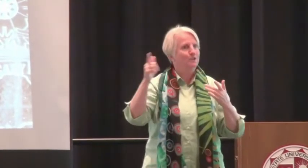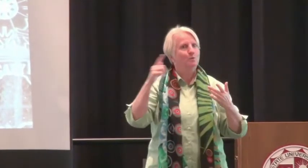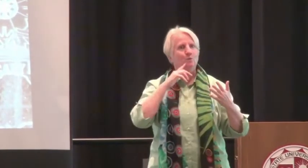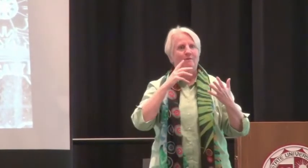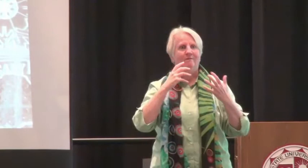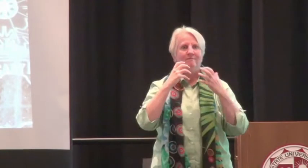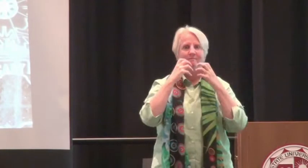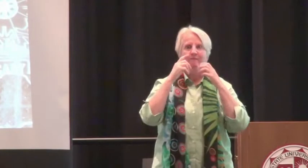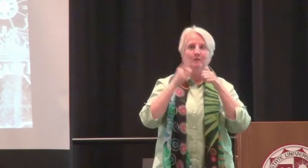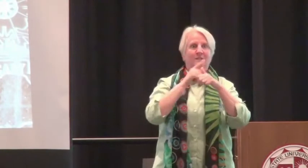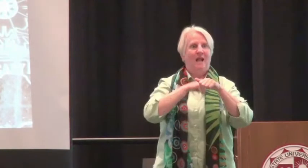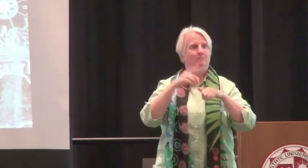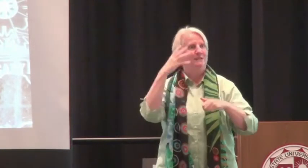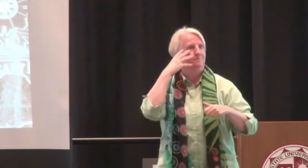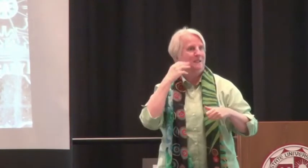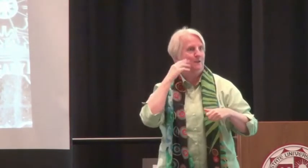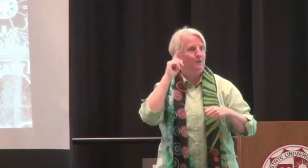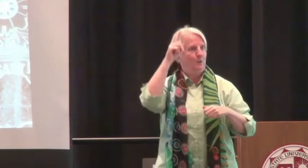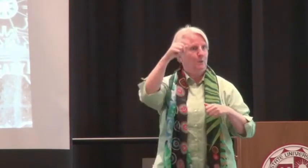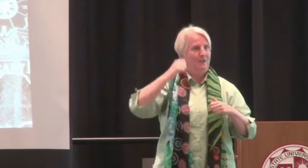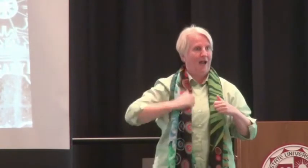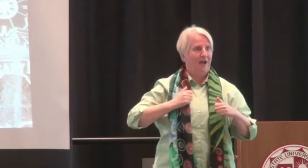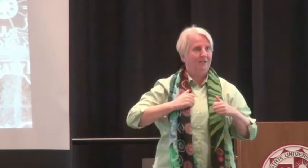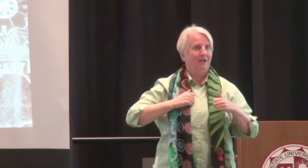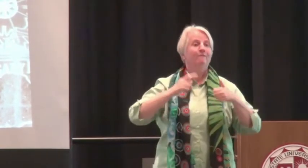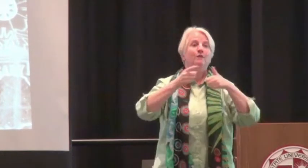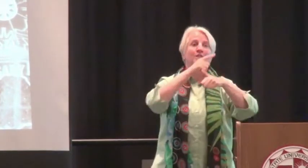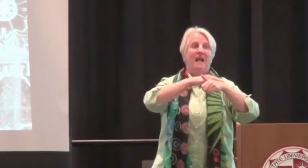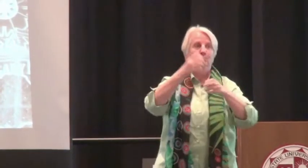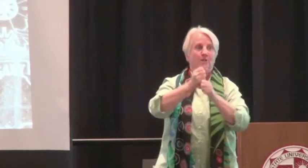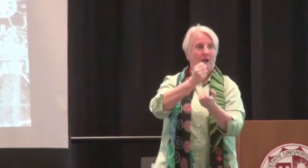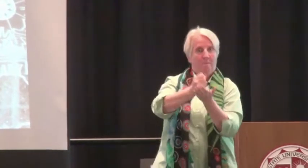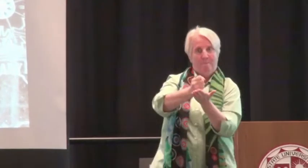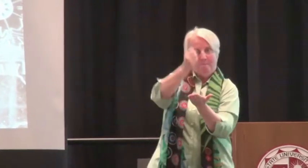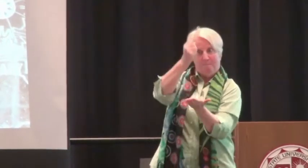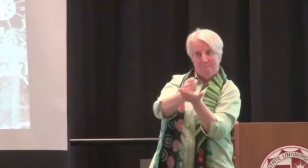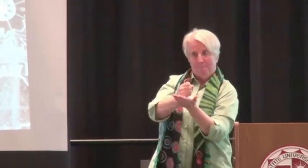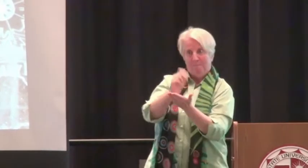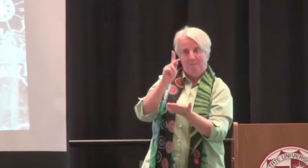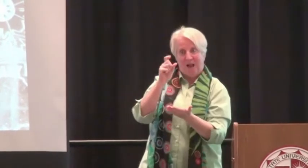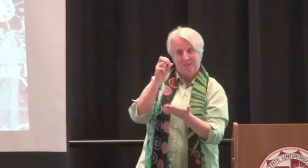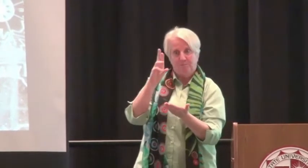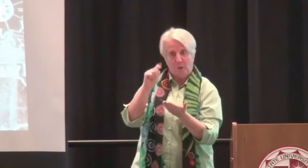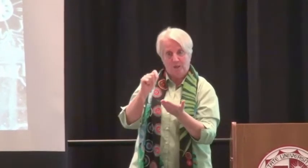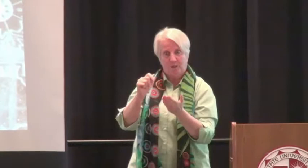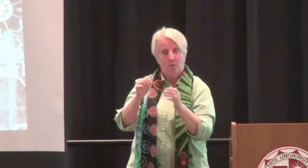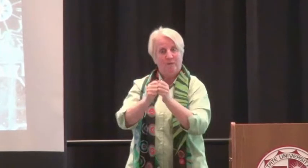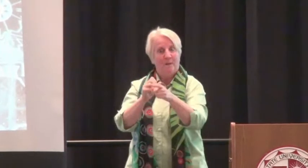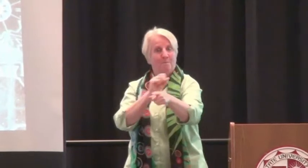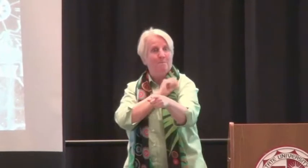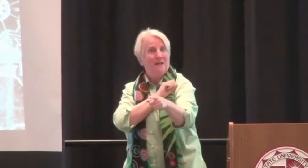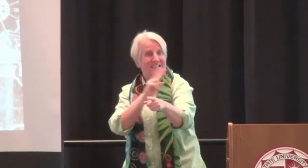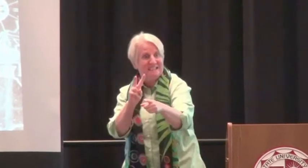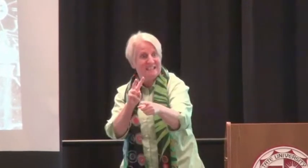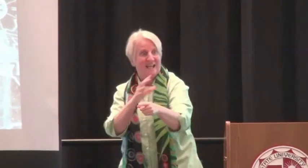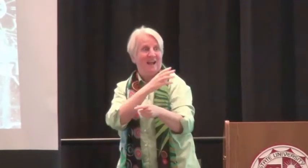So in terms of travels, the first time that Roxanne had her passport,